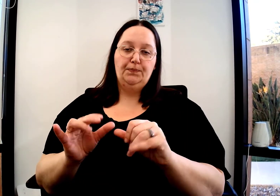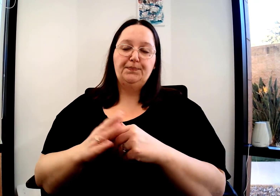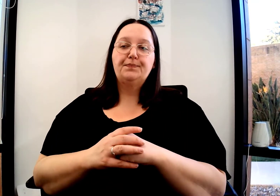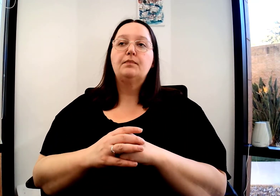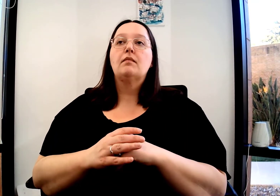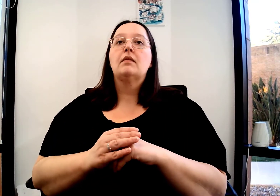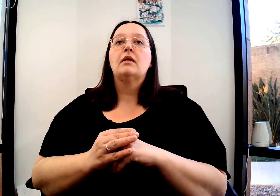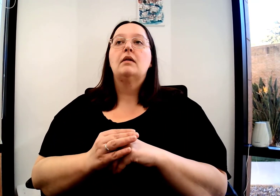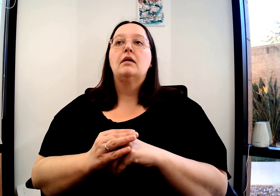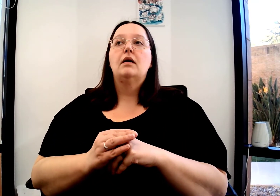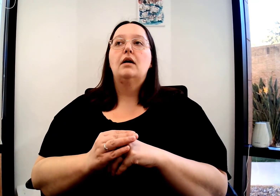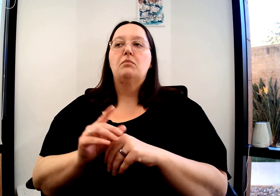I assign it inward to measure.